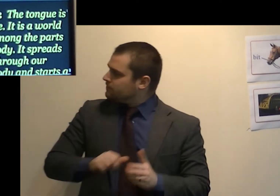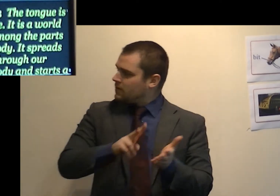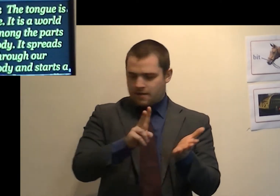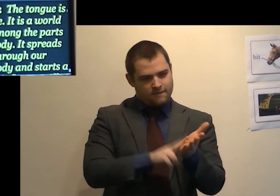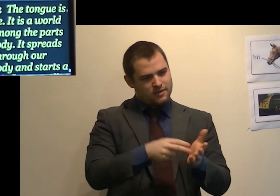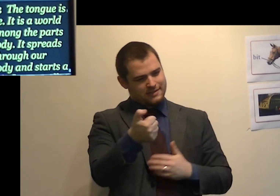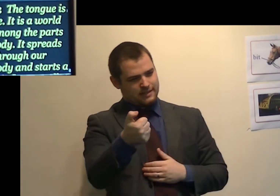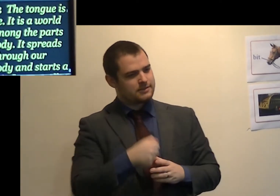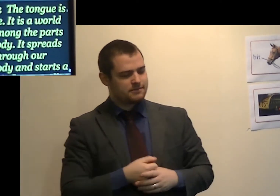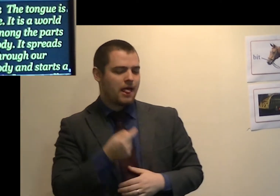Dinah 1,